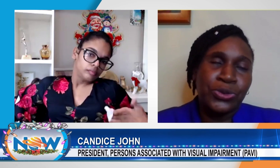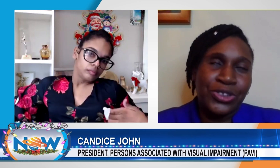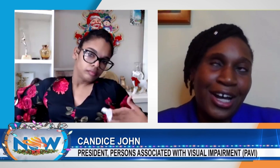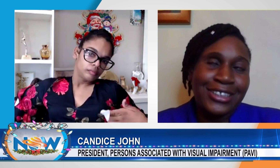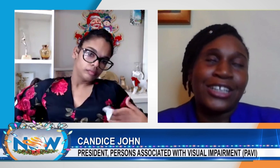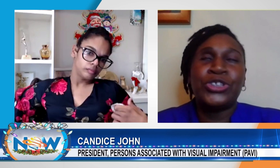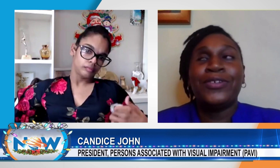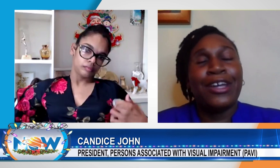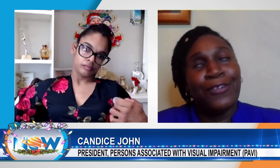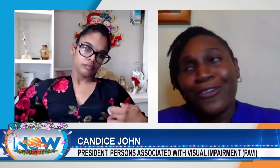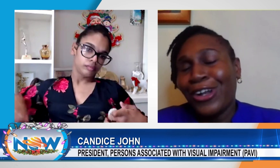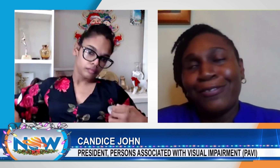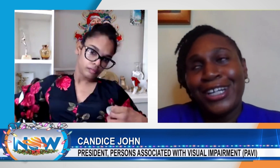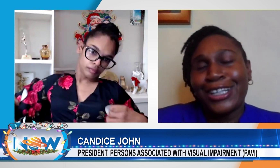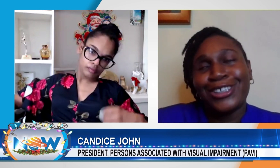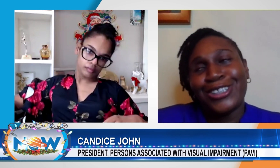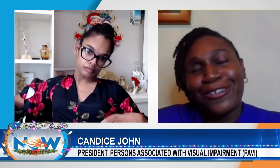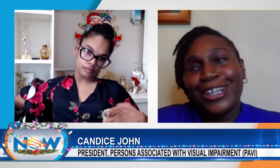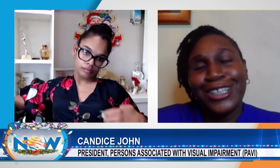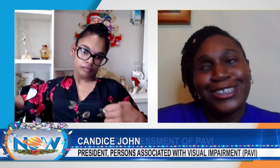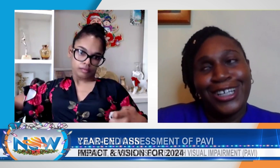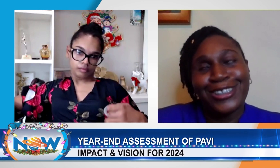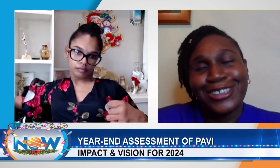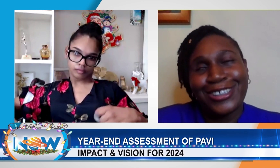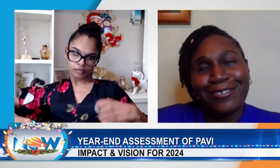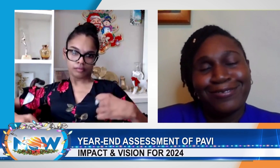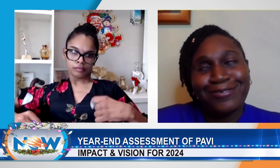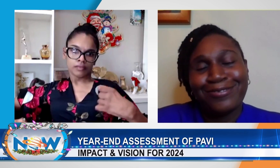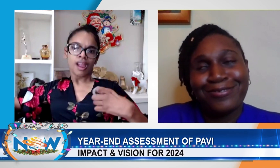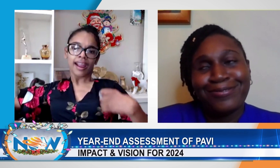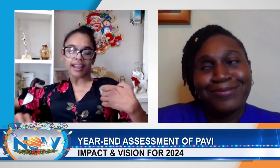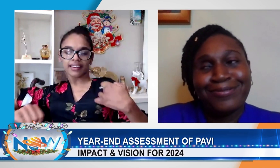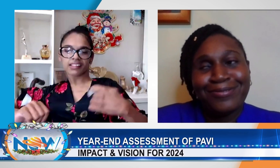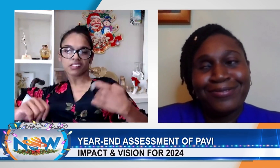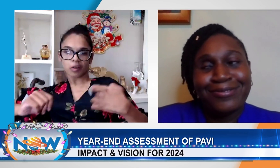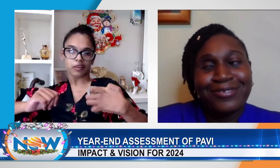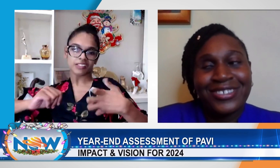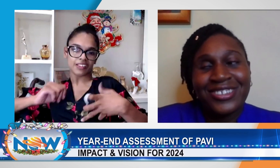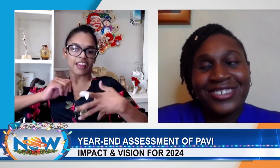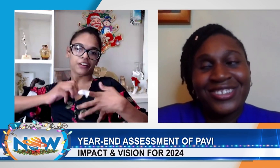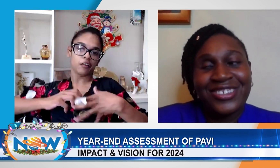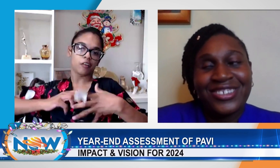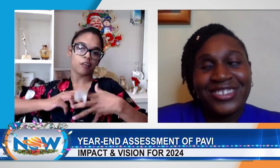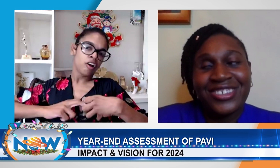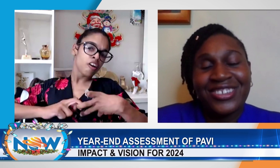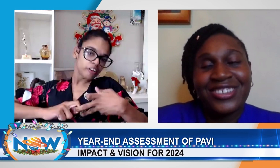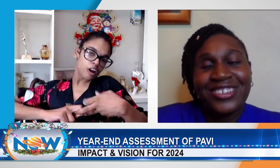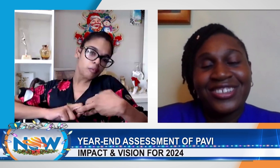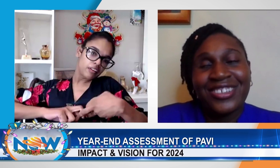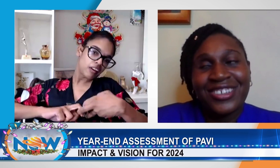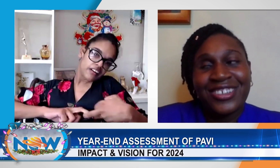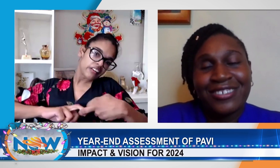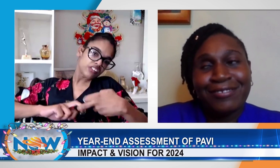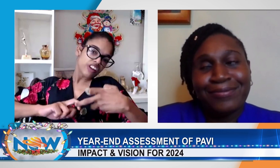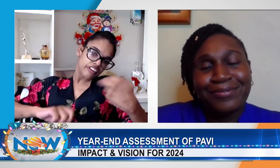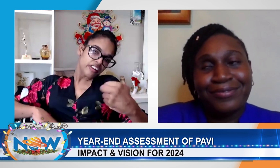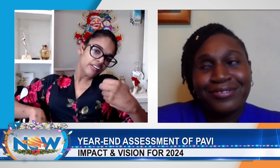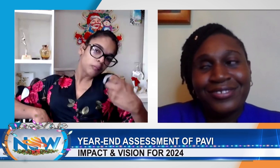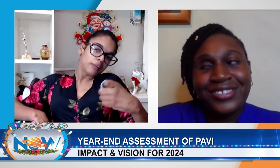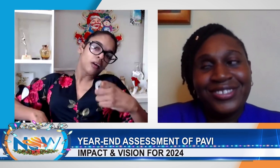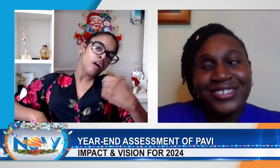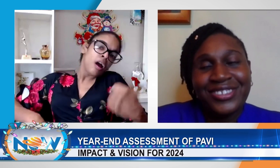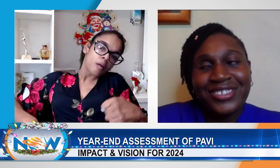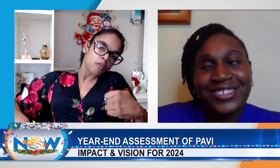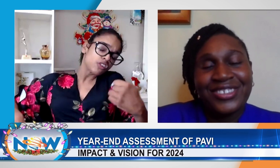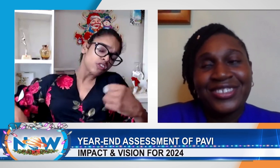and get through to us, and she will give you all of the necessary details. And this, I want to say thank you for coming and sharing